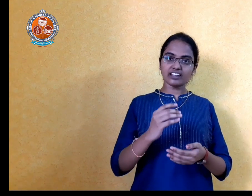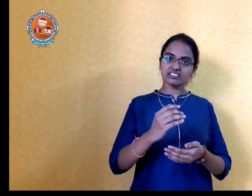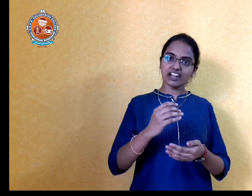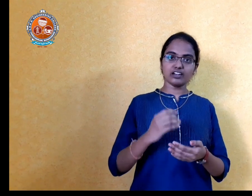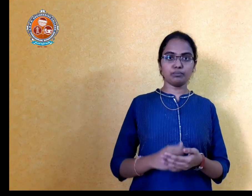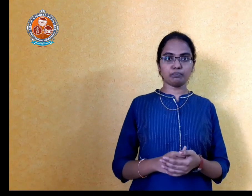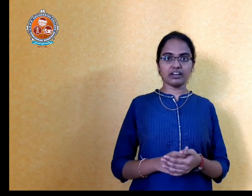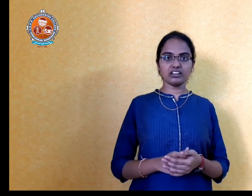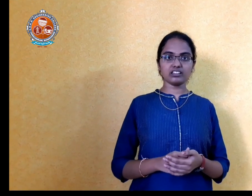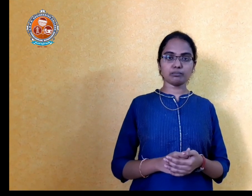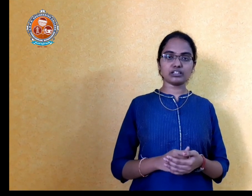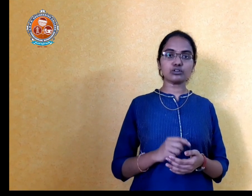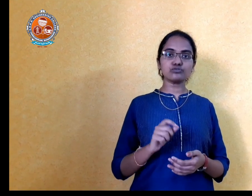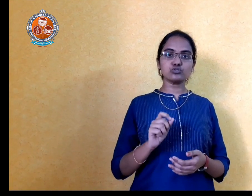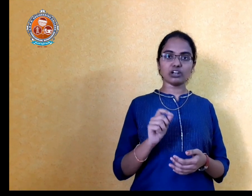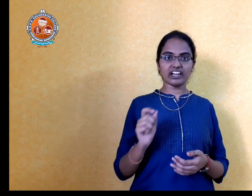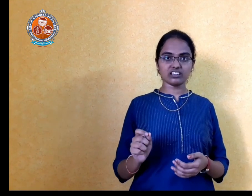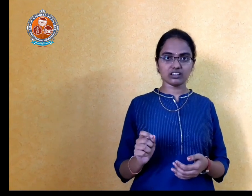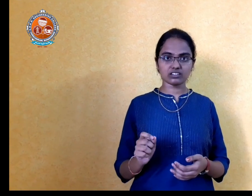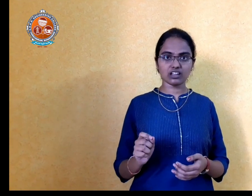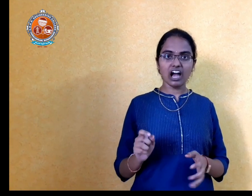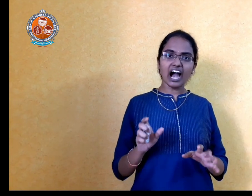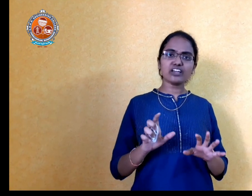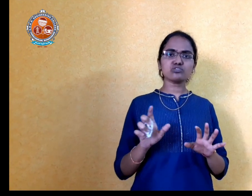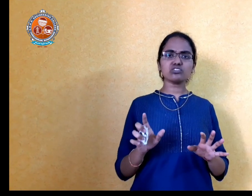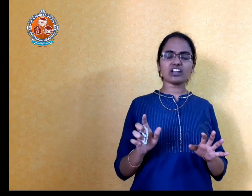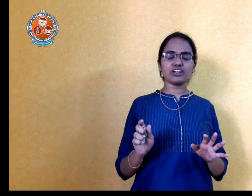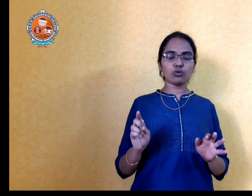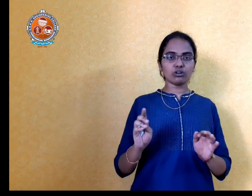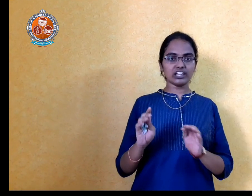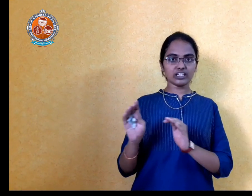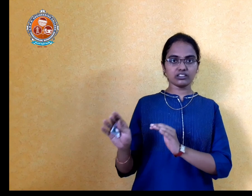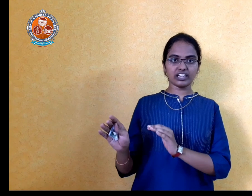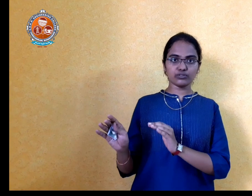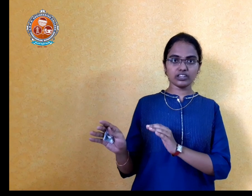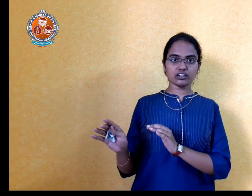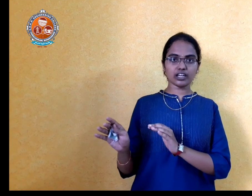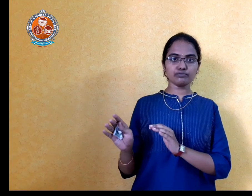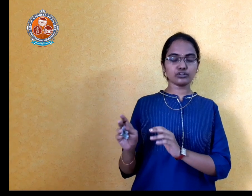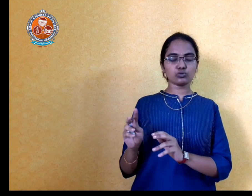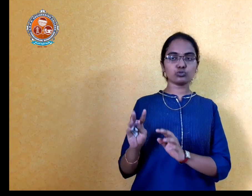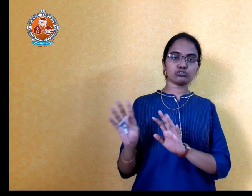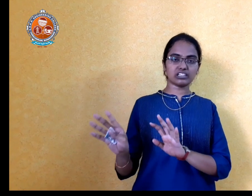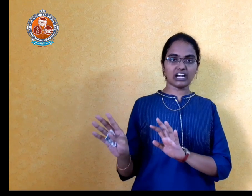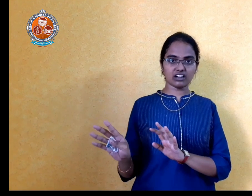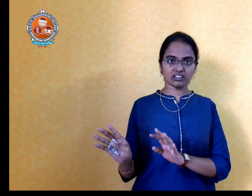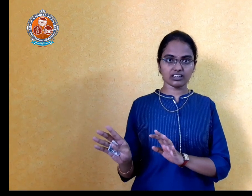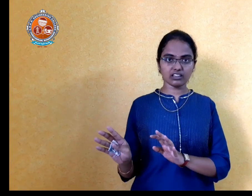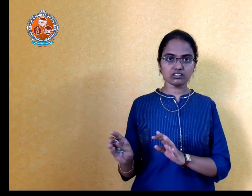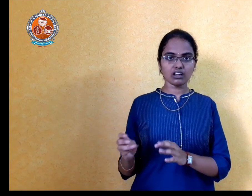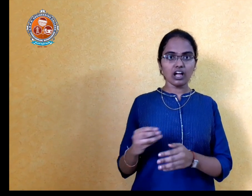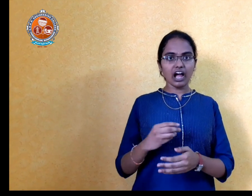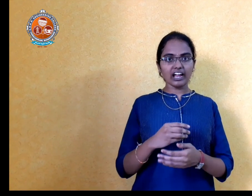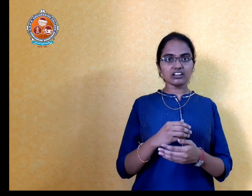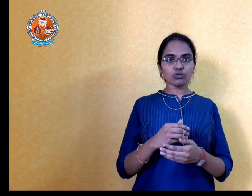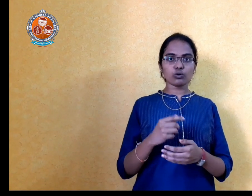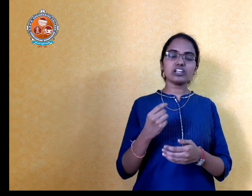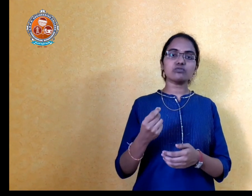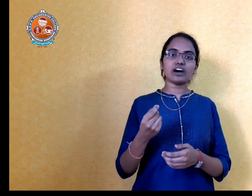I started preparing in the month of July I guess. I used to study only in the evening time for 2 to 3 hours I guess. And only one